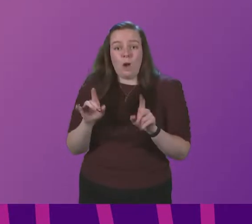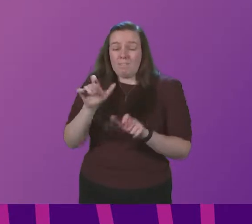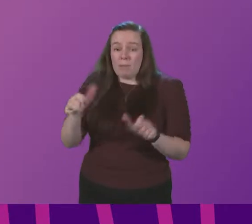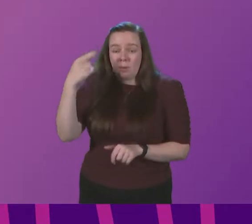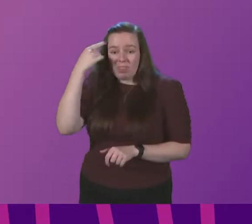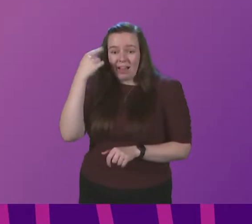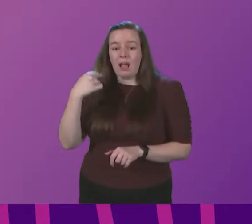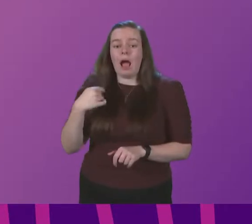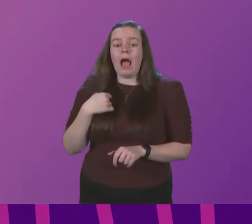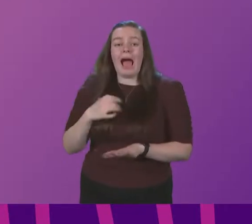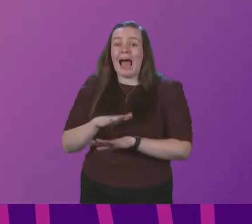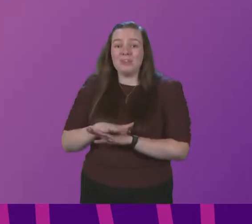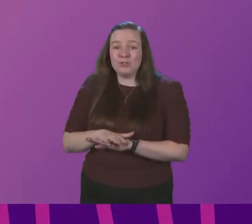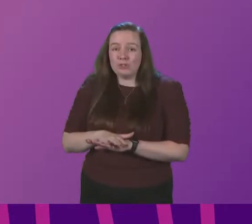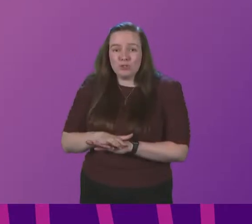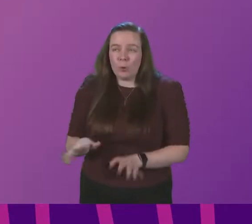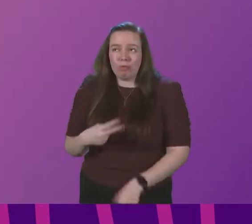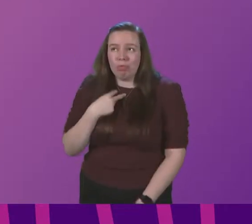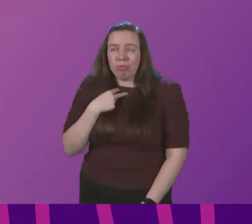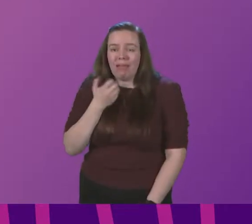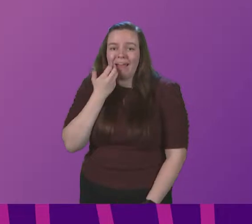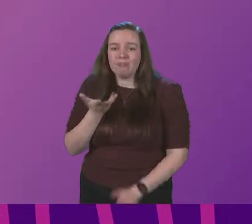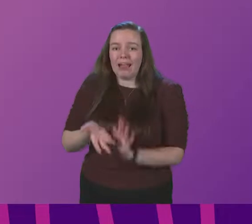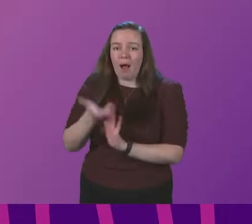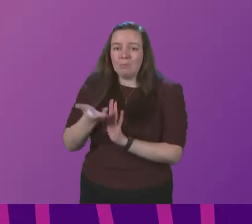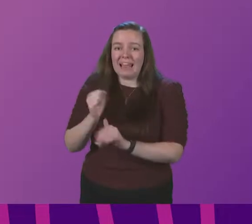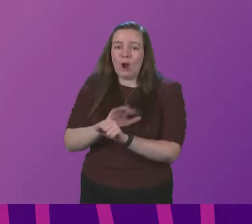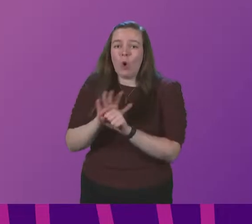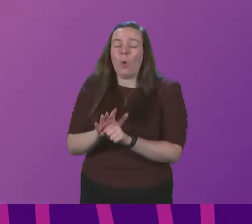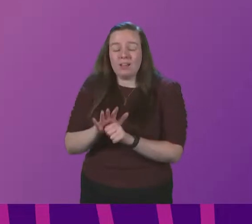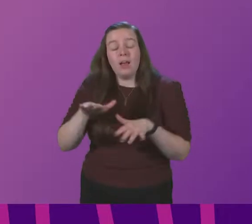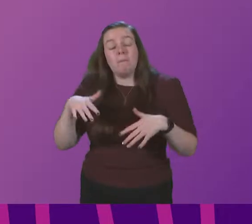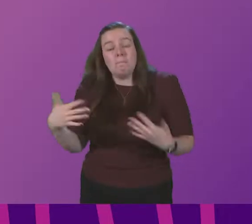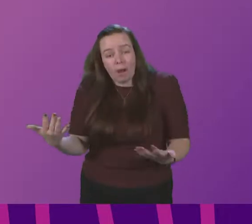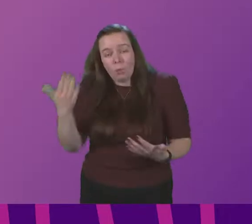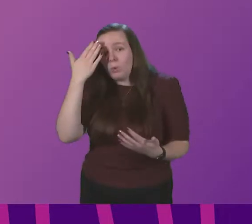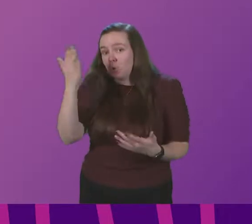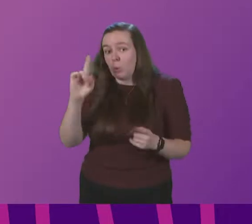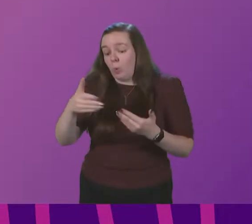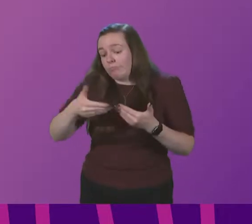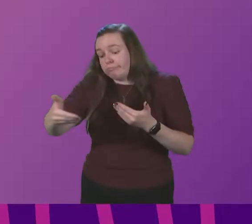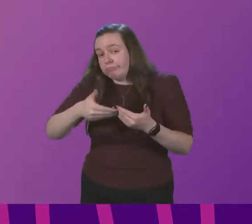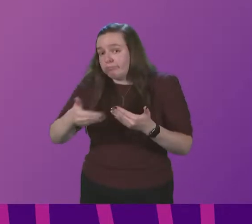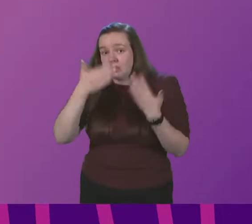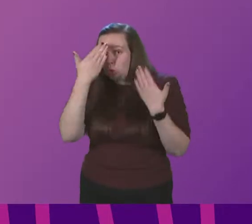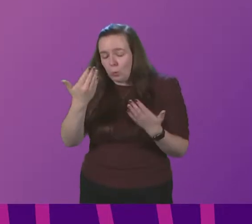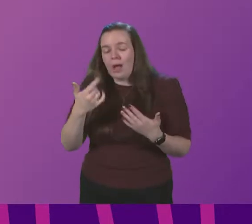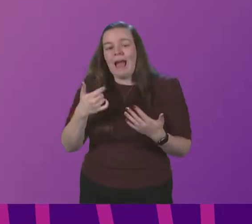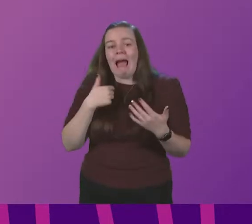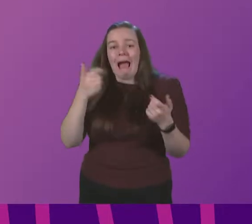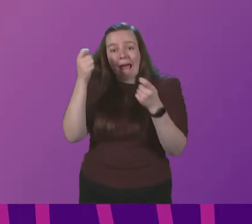I don't miss having to do daily updates on COVID, although we don't know what lies ahead. Look, I respect